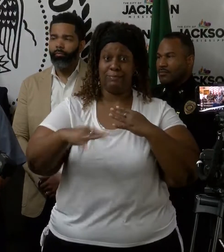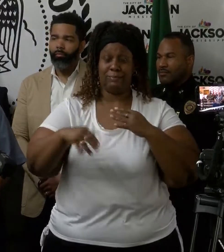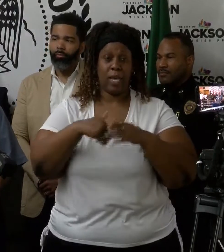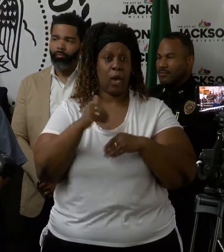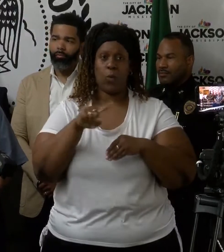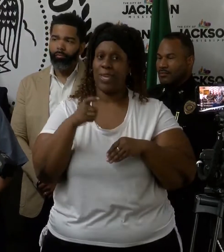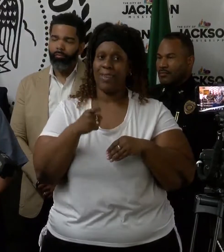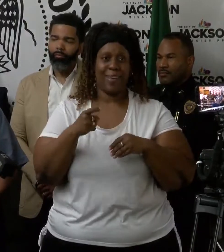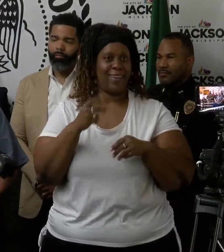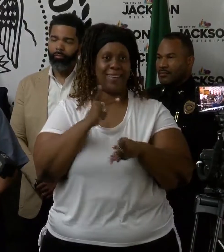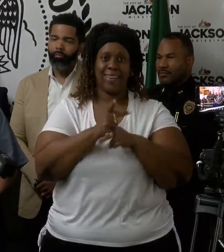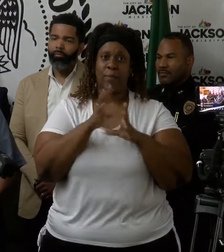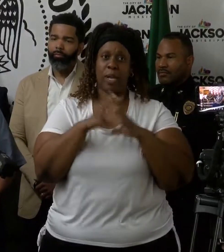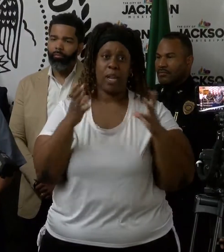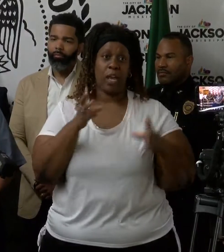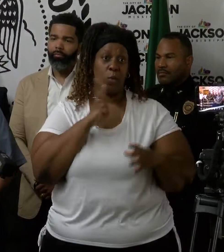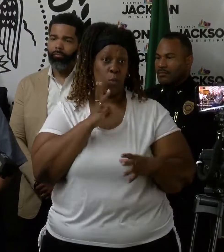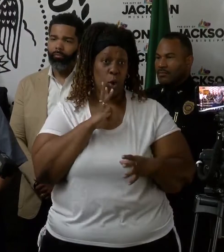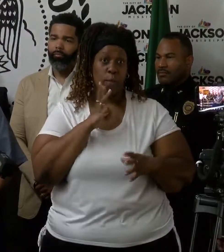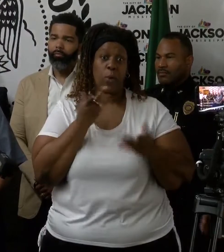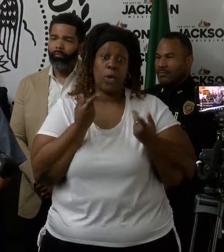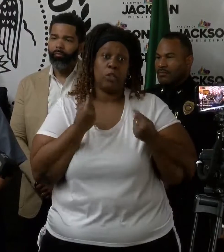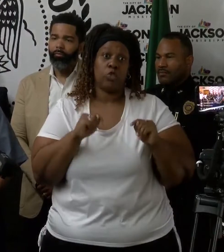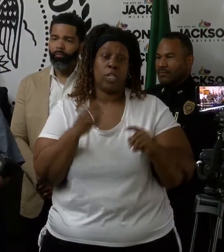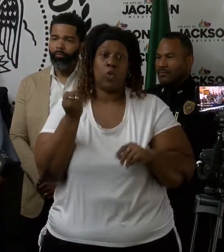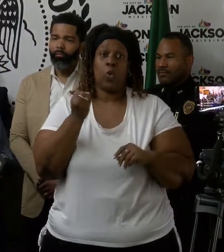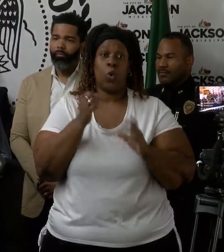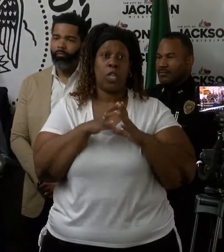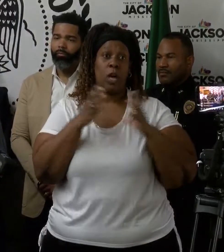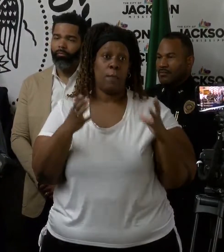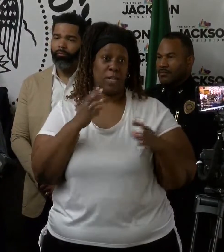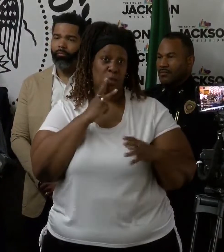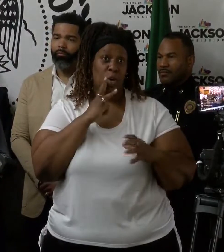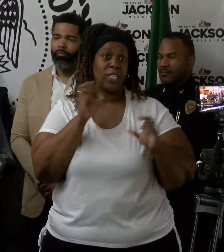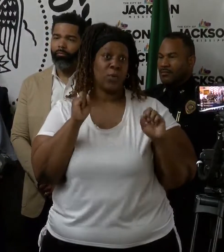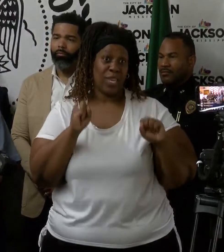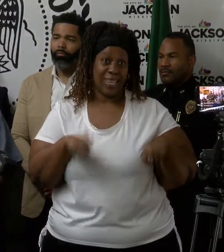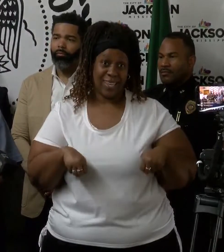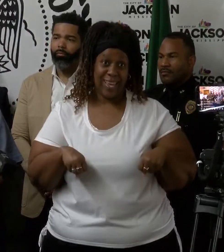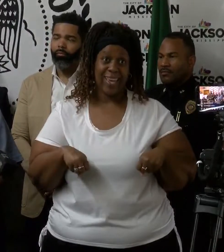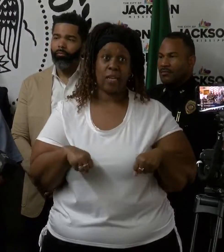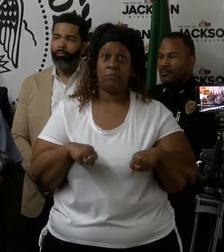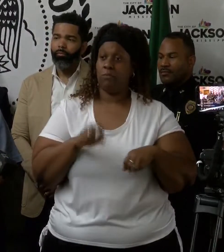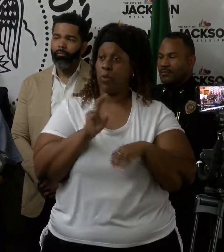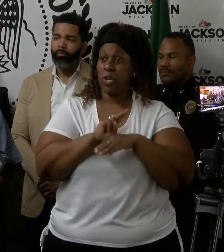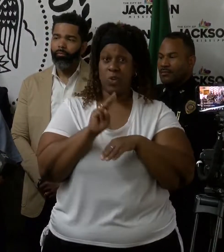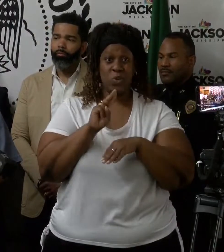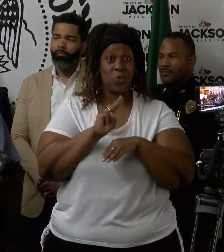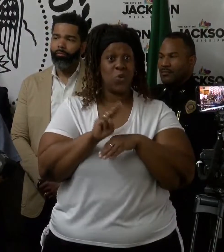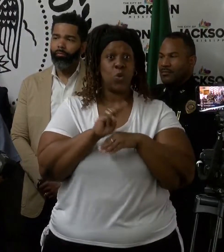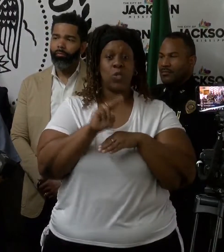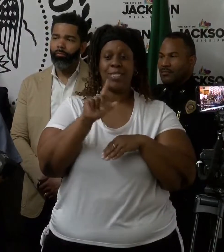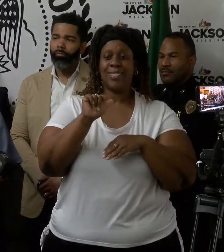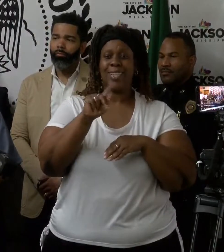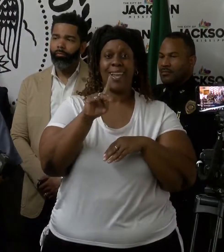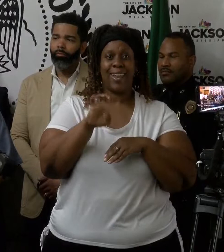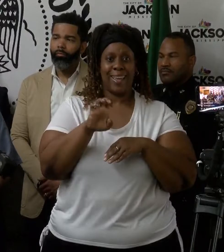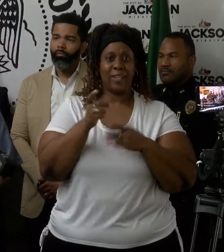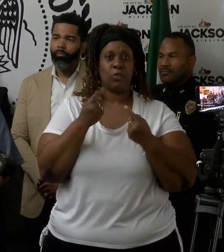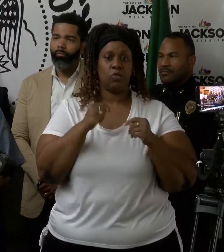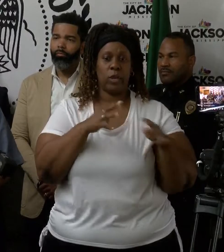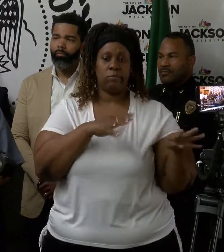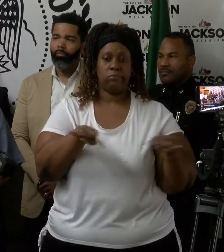But we are and will continue to hold as much as possible. We'll use all the capacity in the lake that we have to